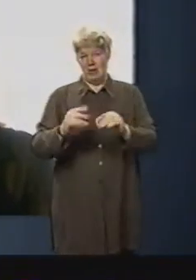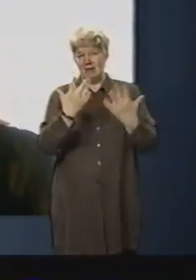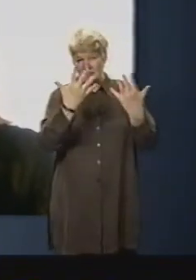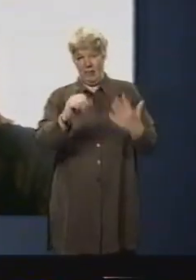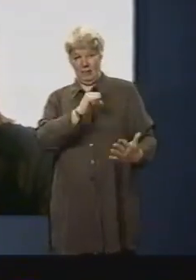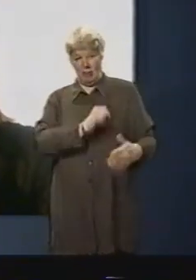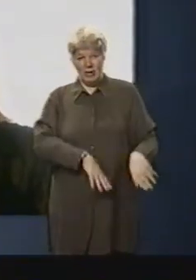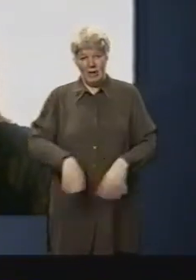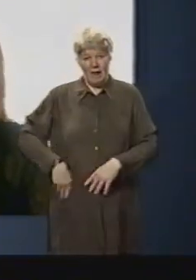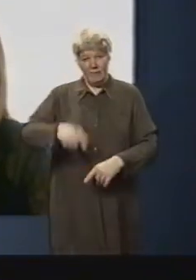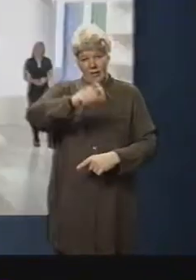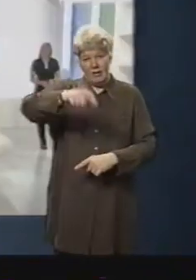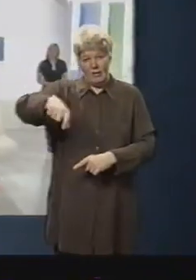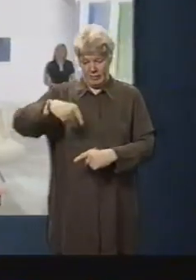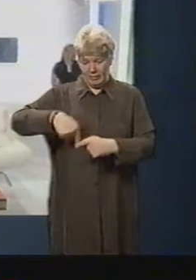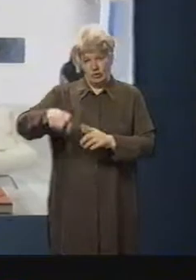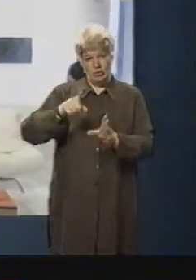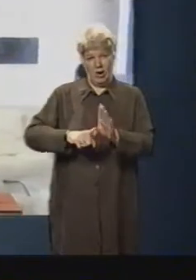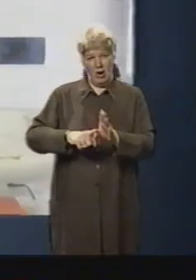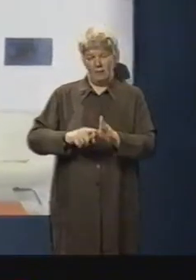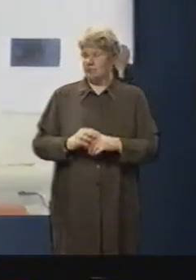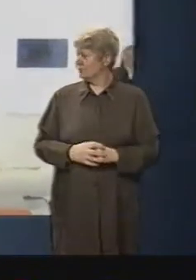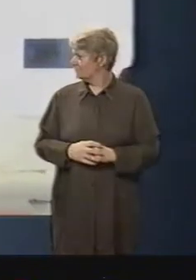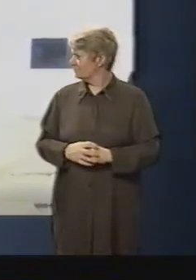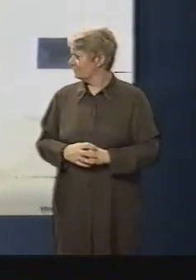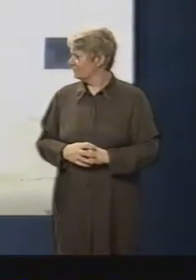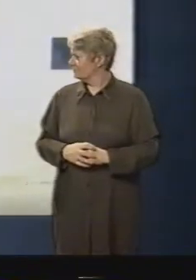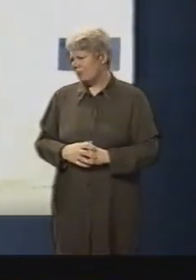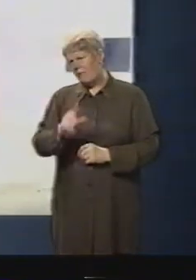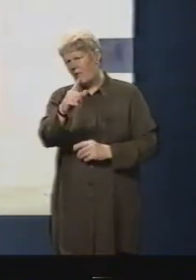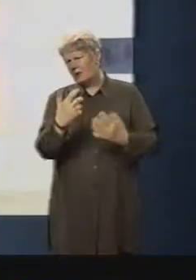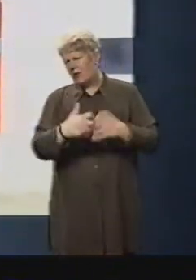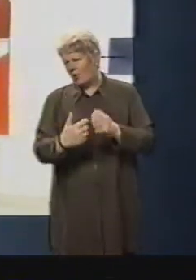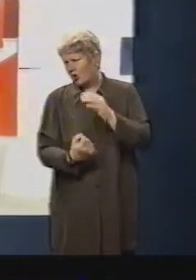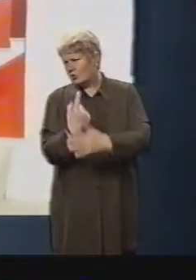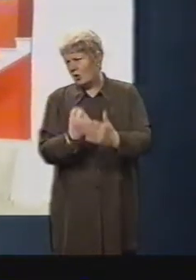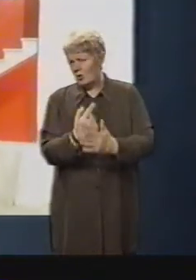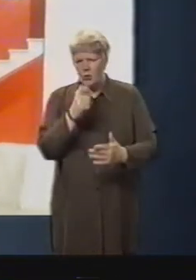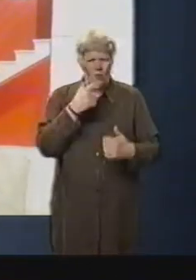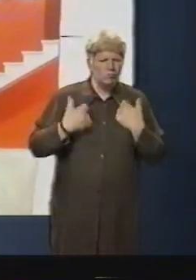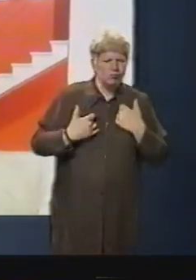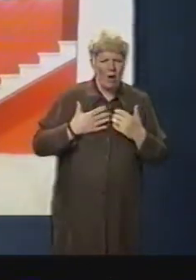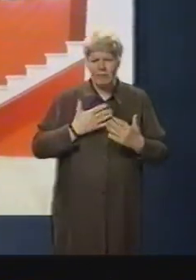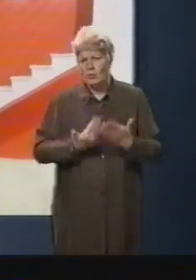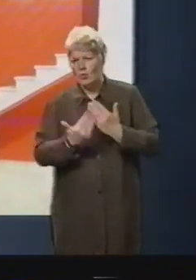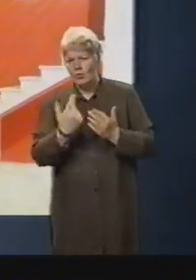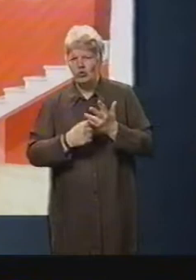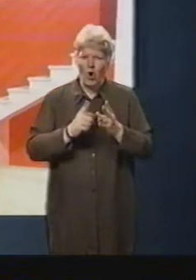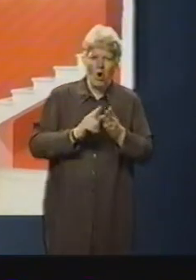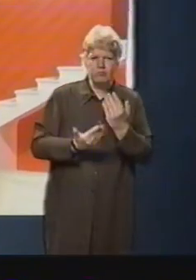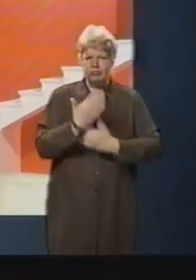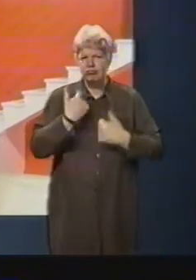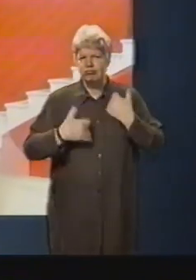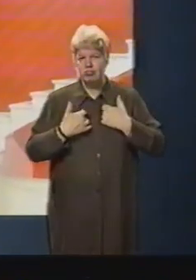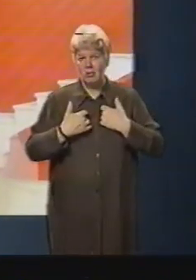crew this year alone. Now, when it comes to cutting-edge technology for the whiz kids of today, there's really only one place to find the